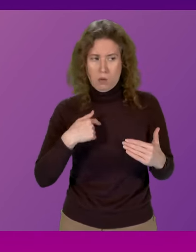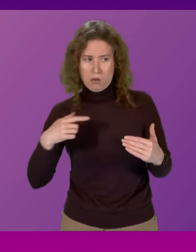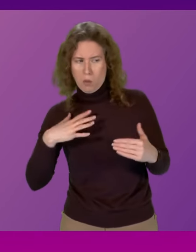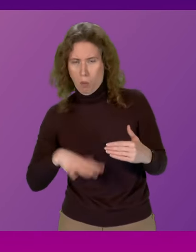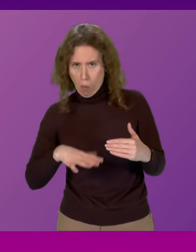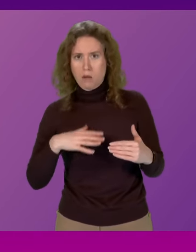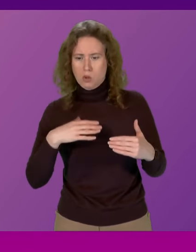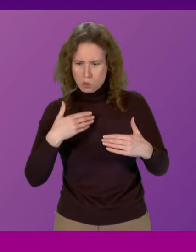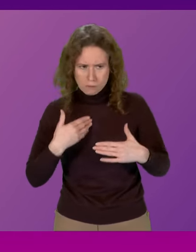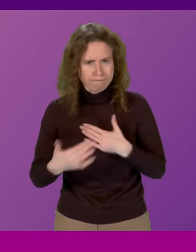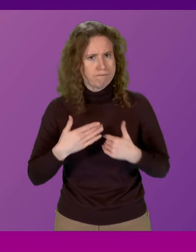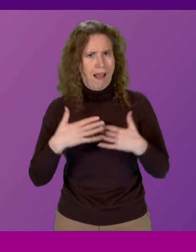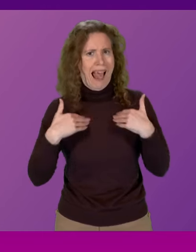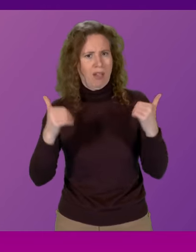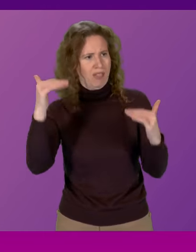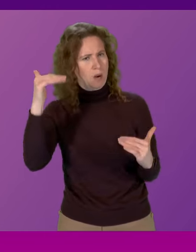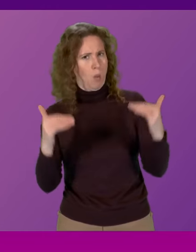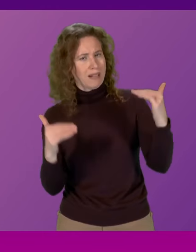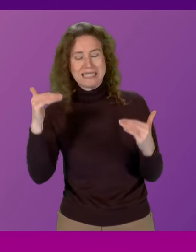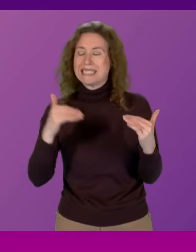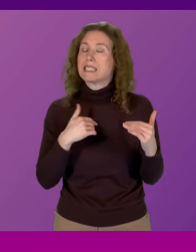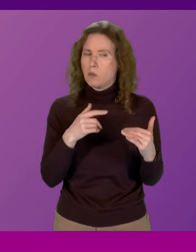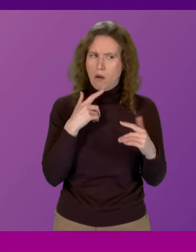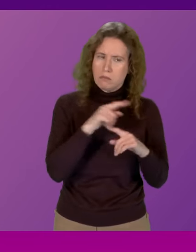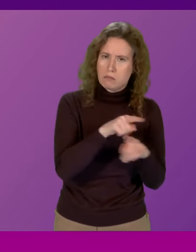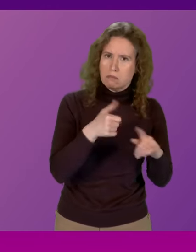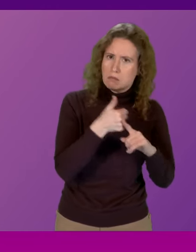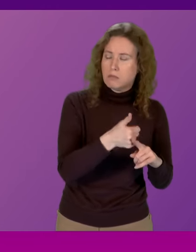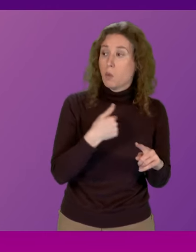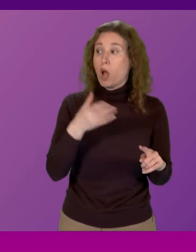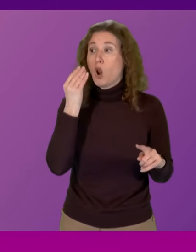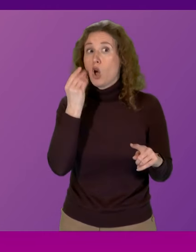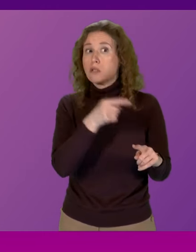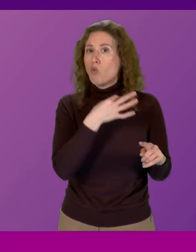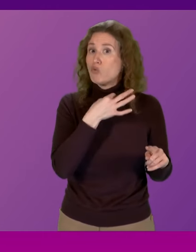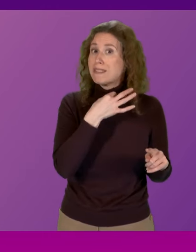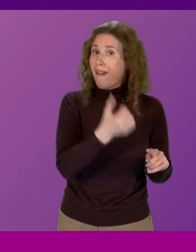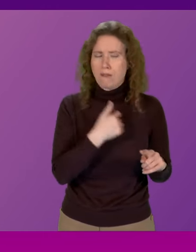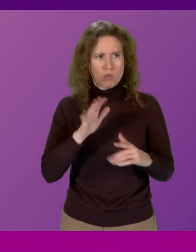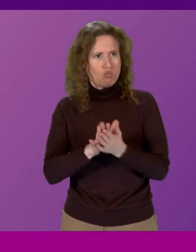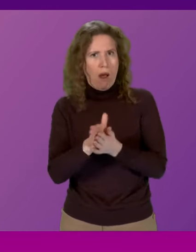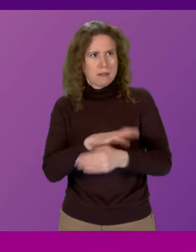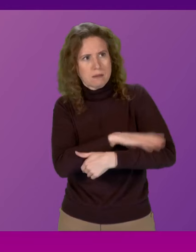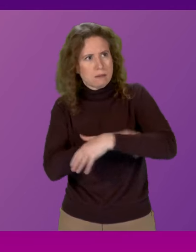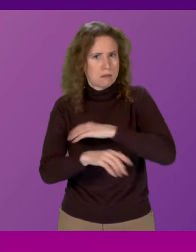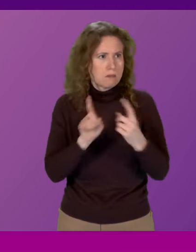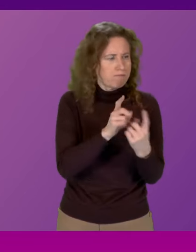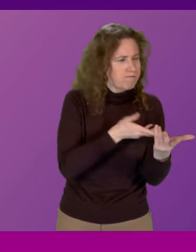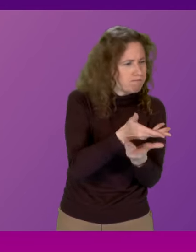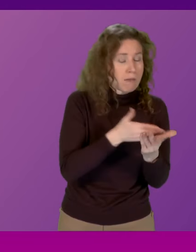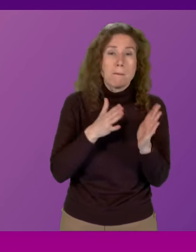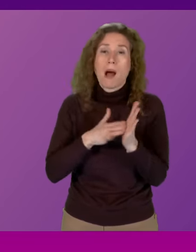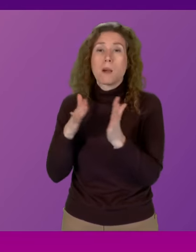health inequalities since we learnt of the risk to these vital services we have engaged extensively and Michael Matheson has engaged